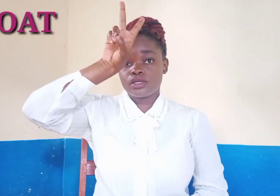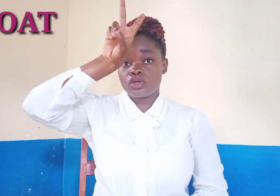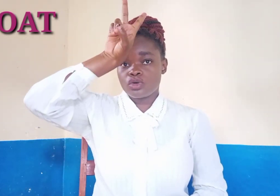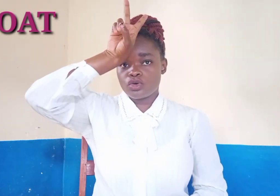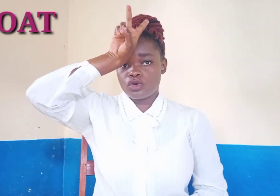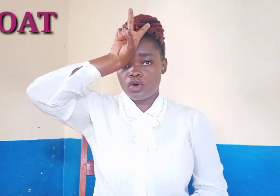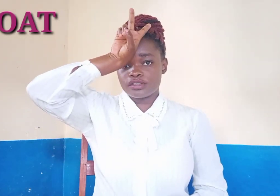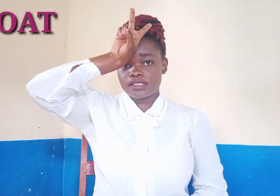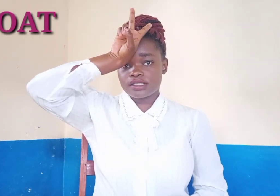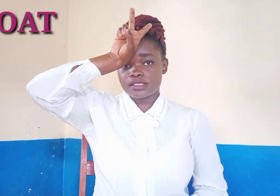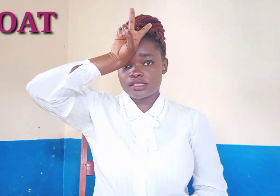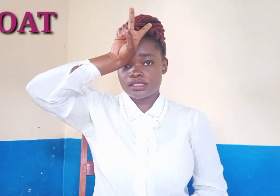gods